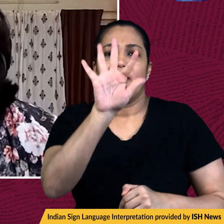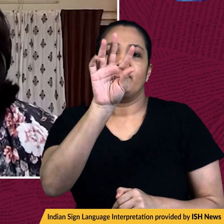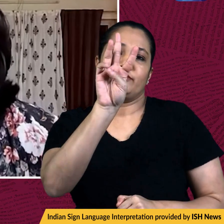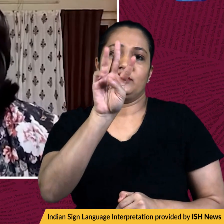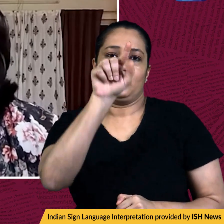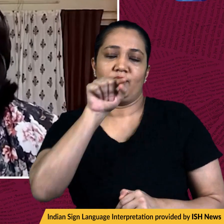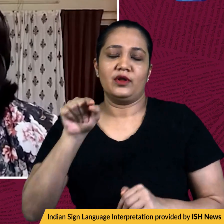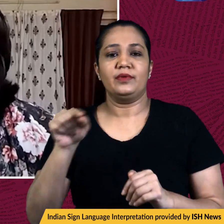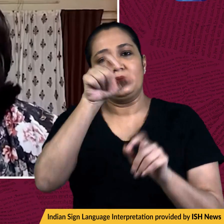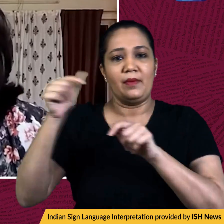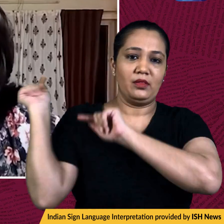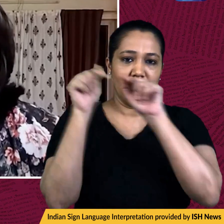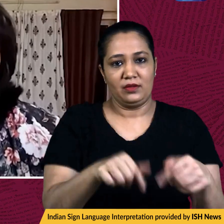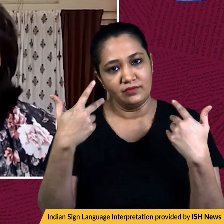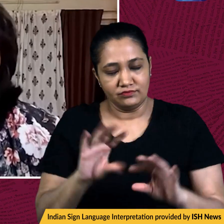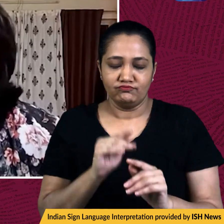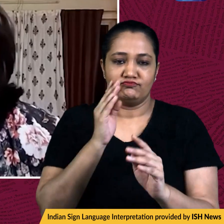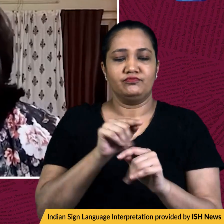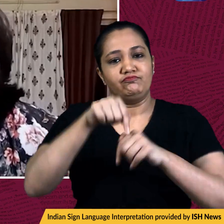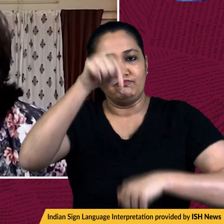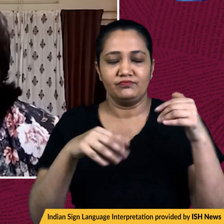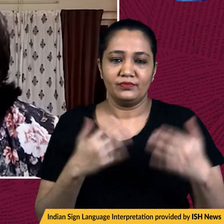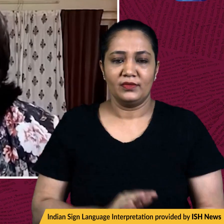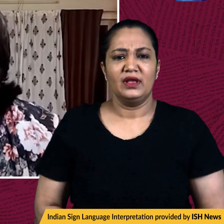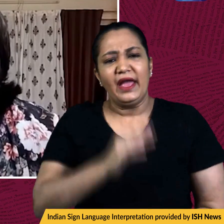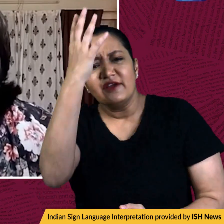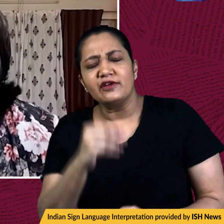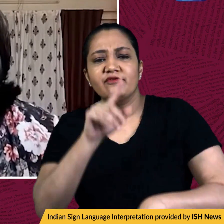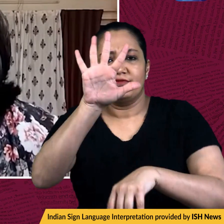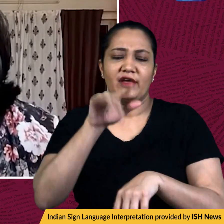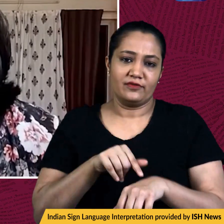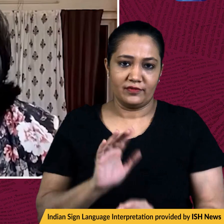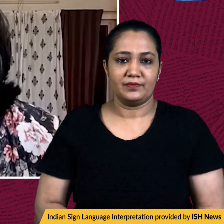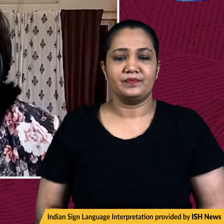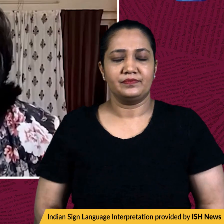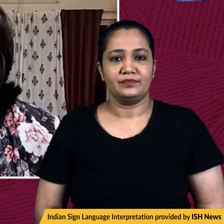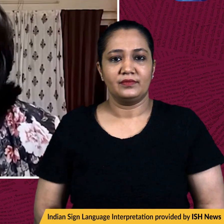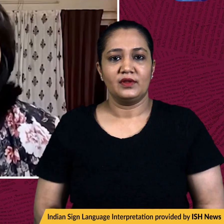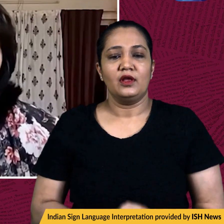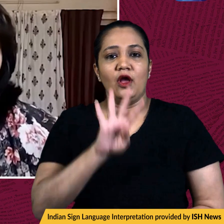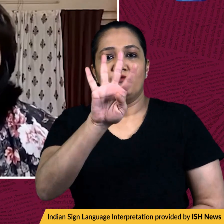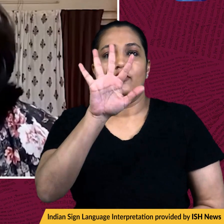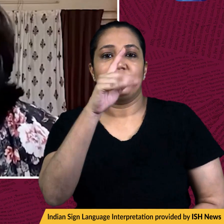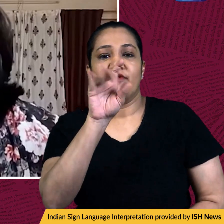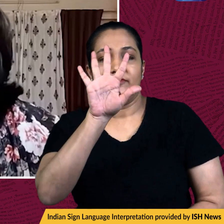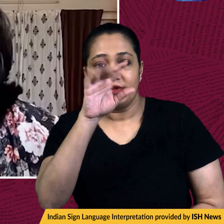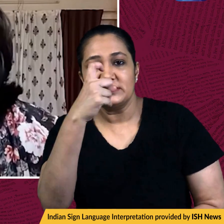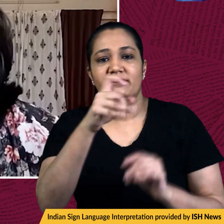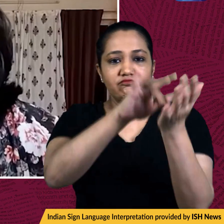% of voter turnout has been recorded as of 5 p.m. The polling took place for 57 seats across 10